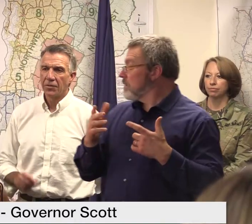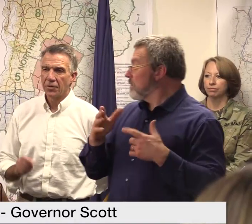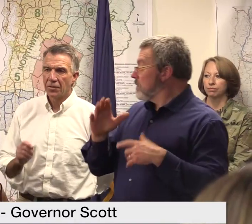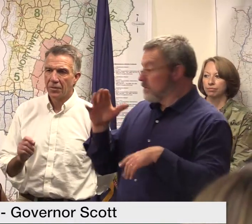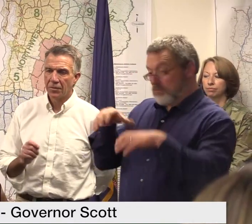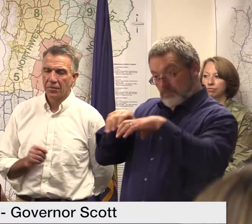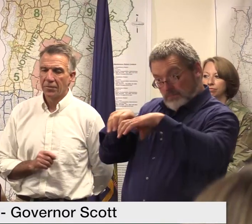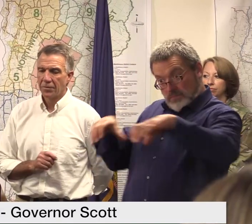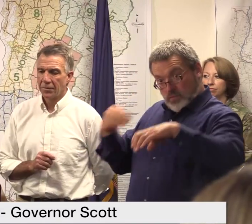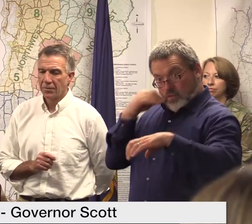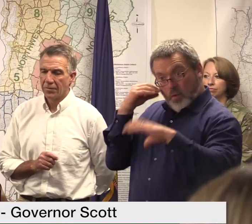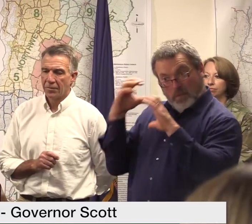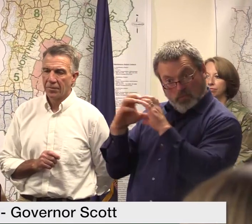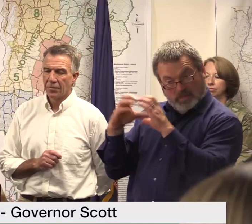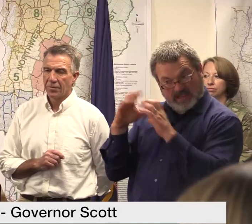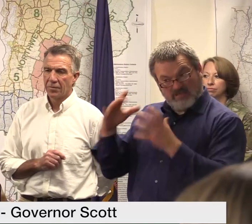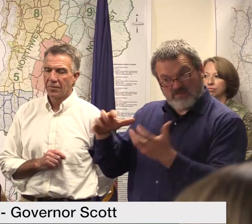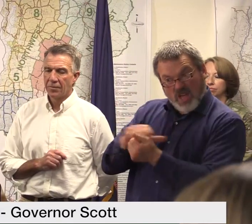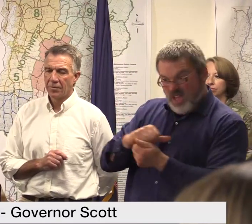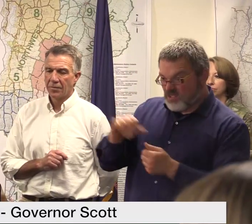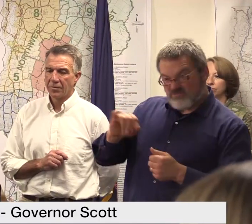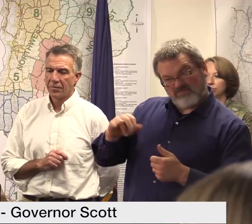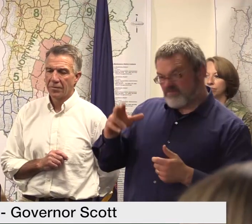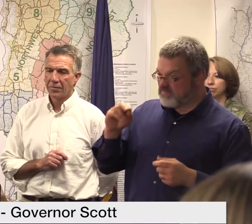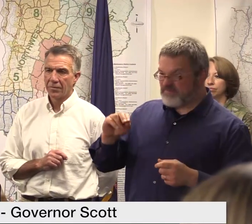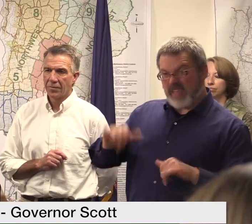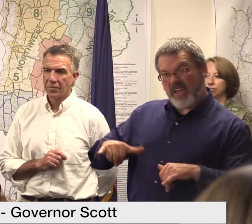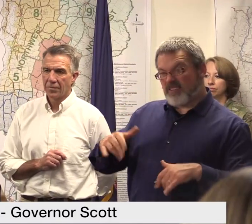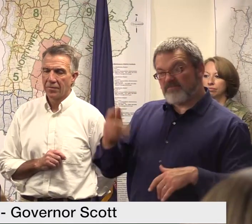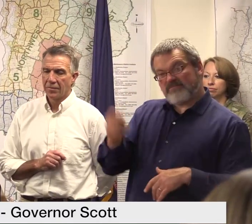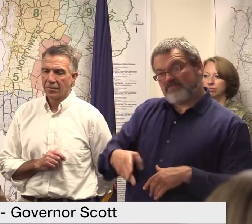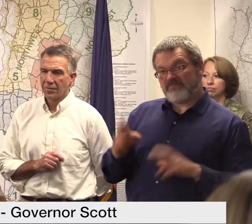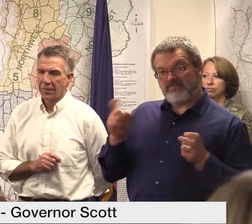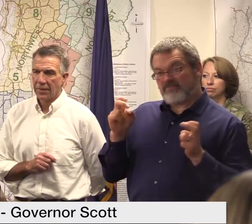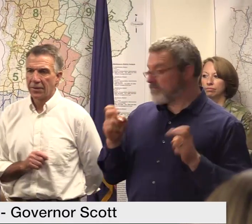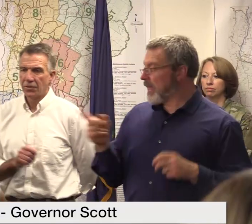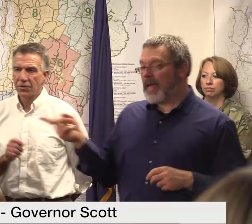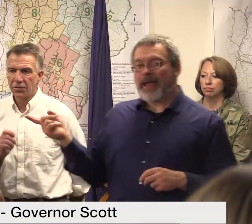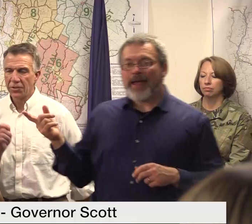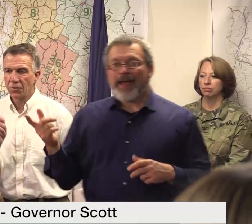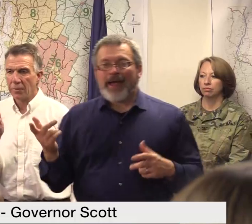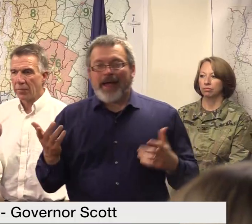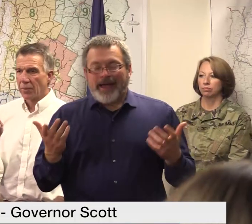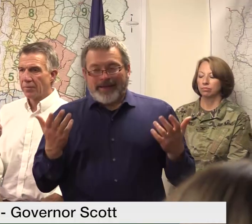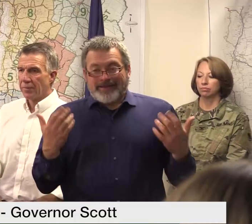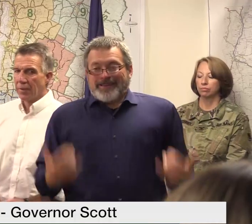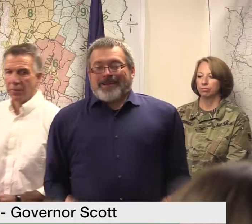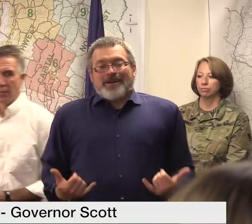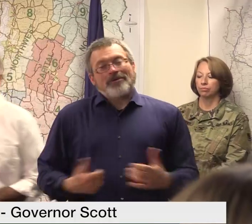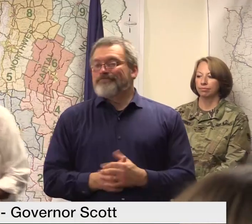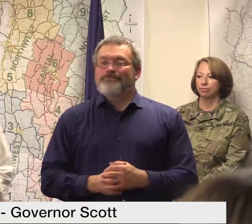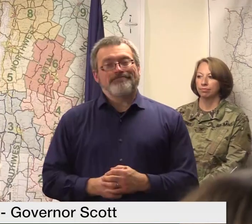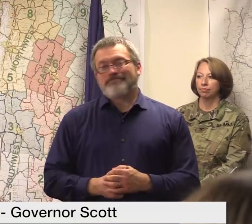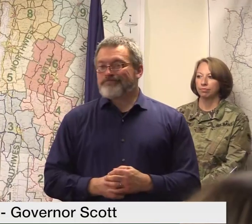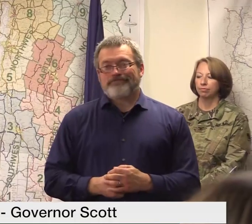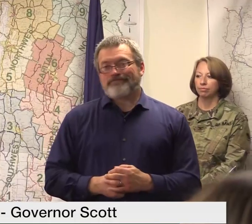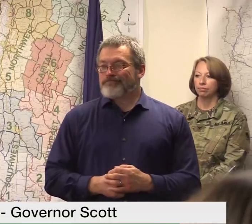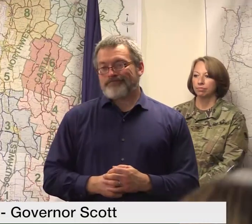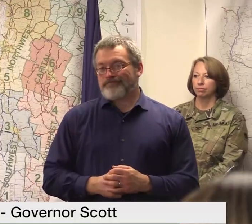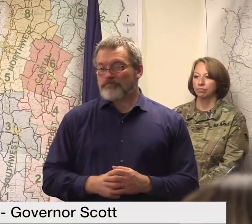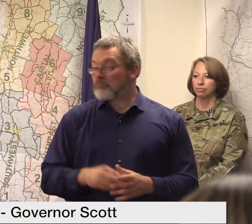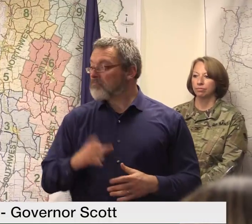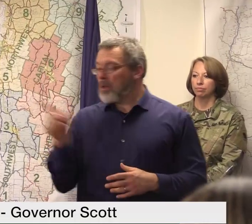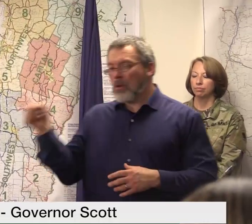speak to that service at this point in time but we can provide great information for you in the future just remember that's why